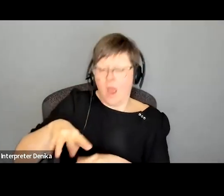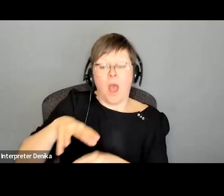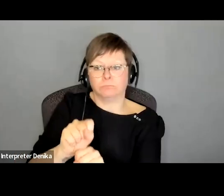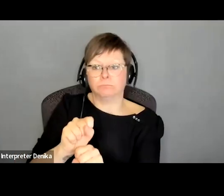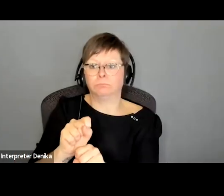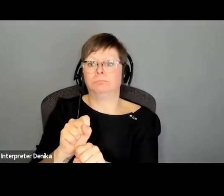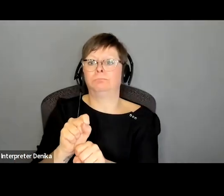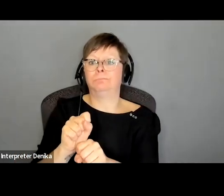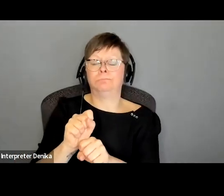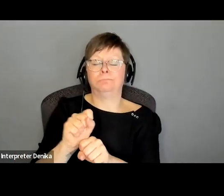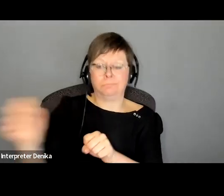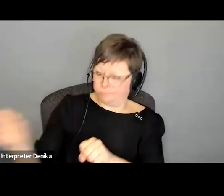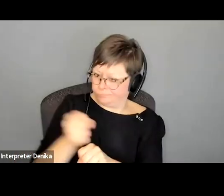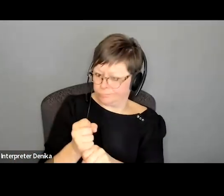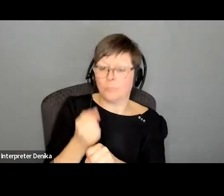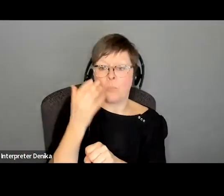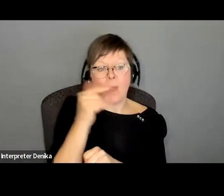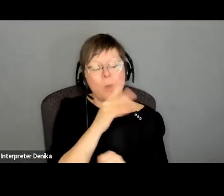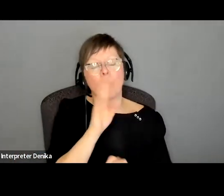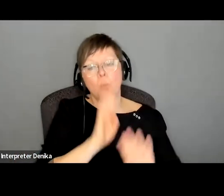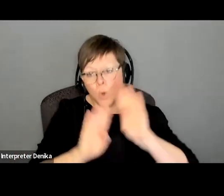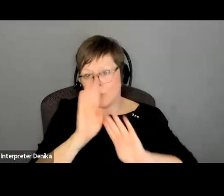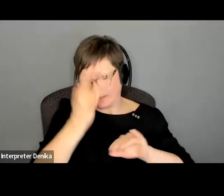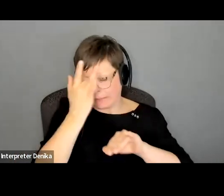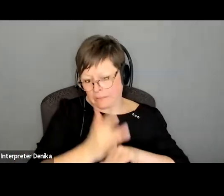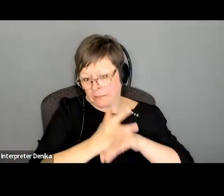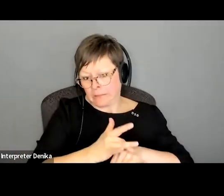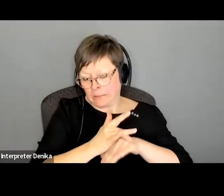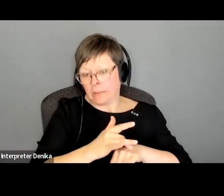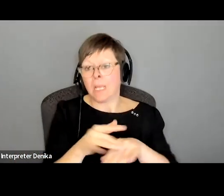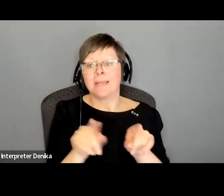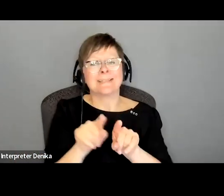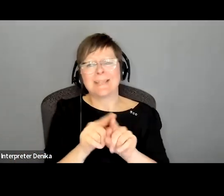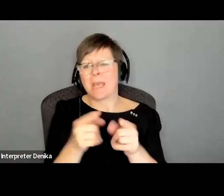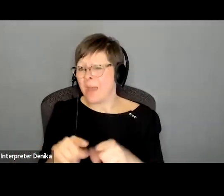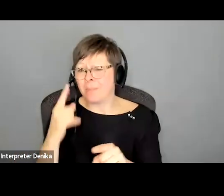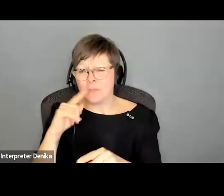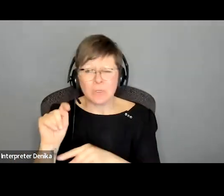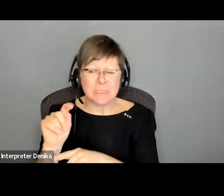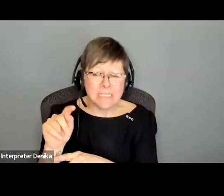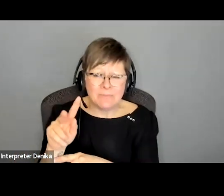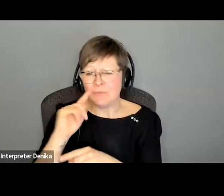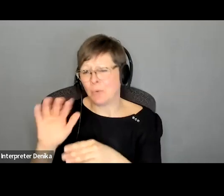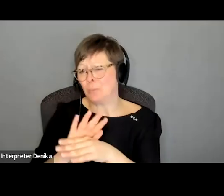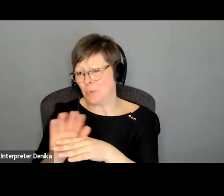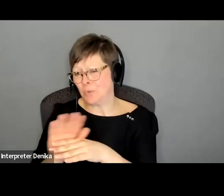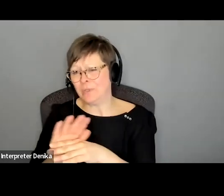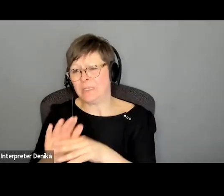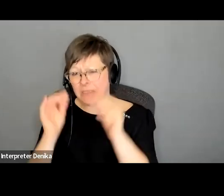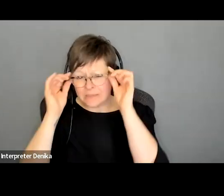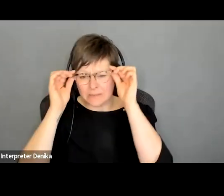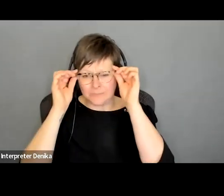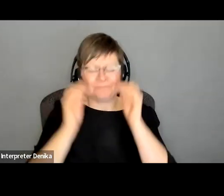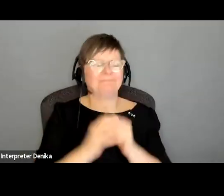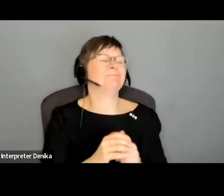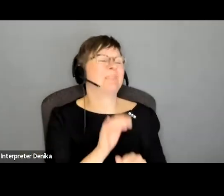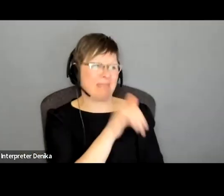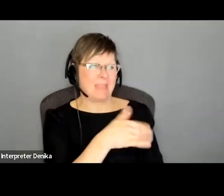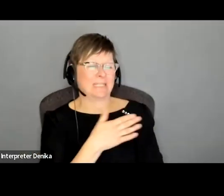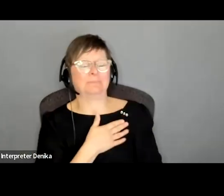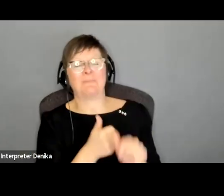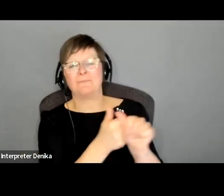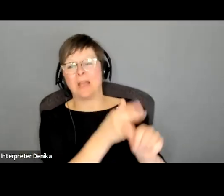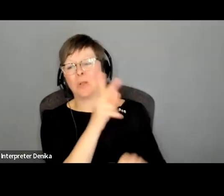because they're worried about it and the same thing happens in tv and film right so that that was going to be a follow-up question if